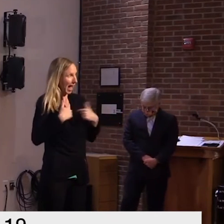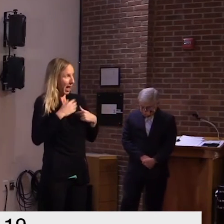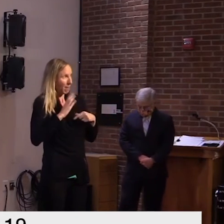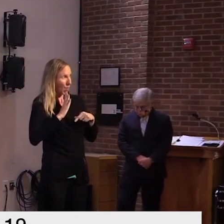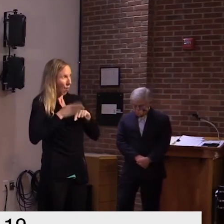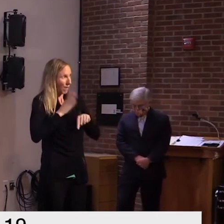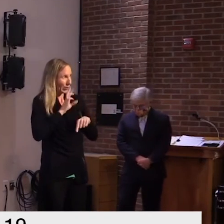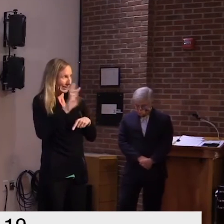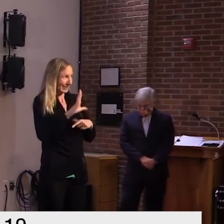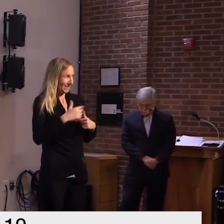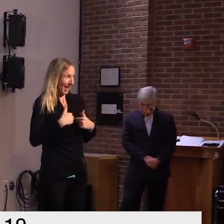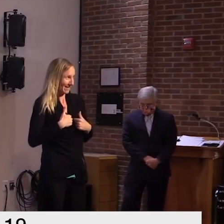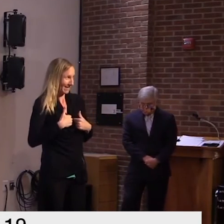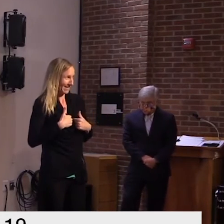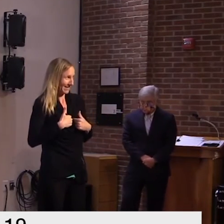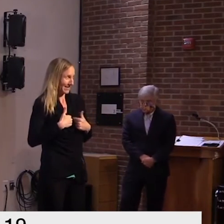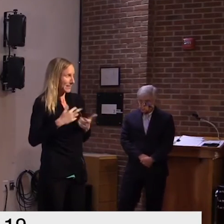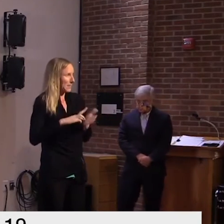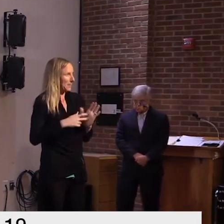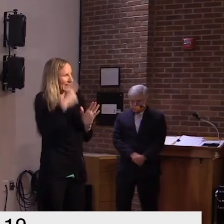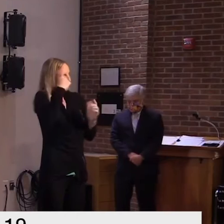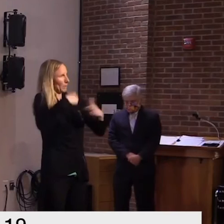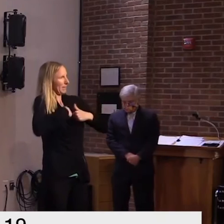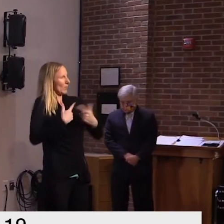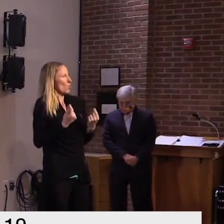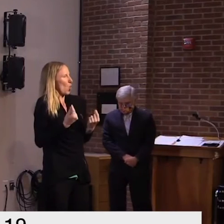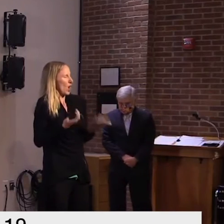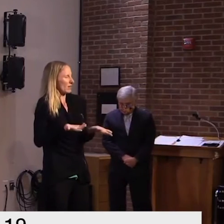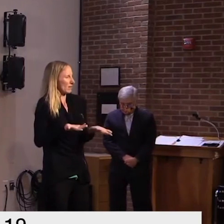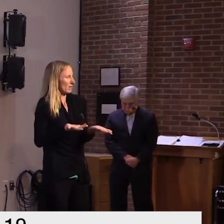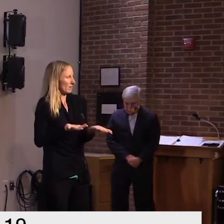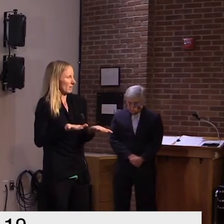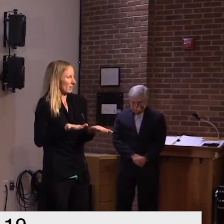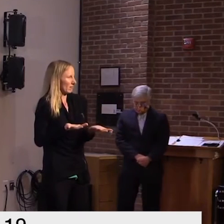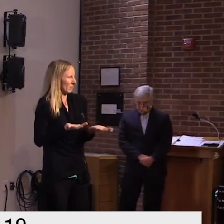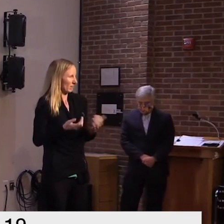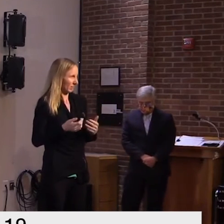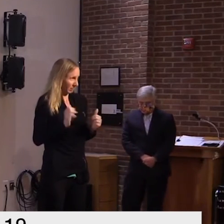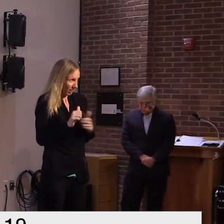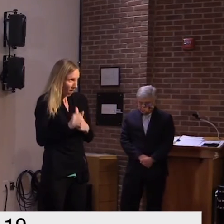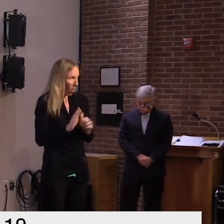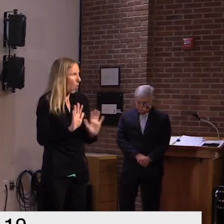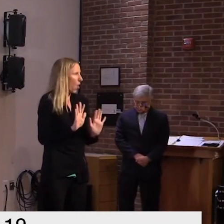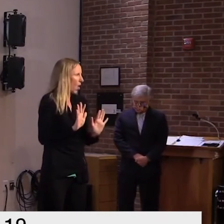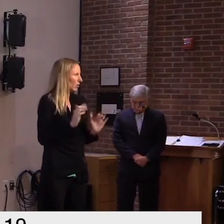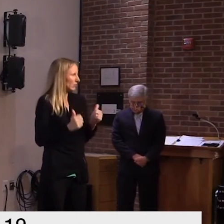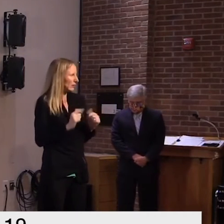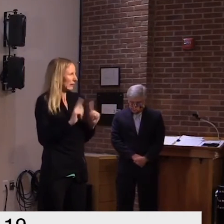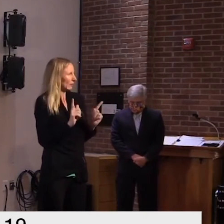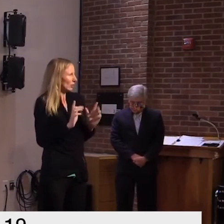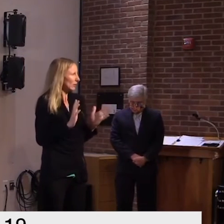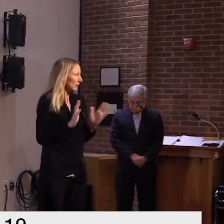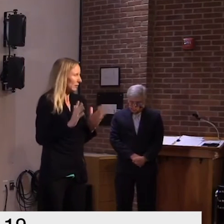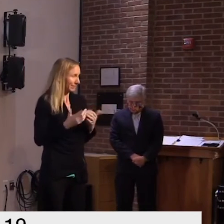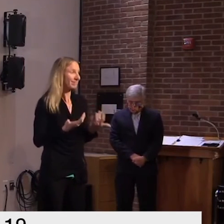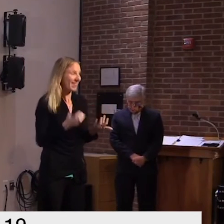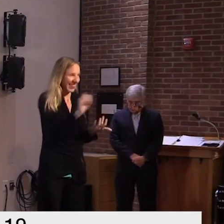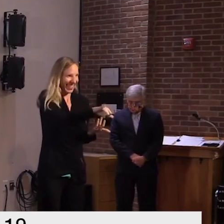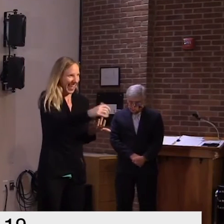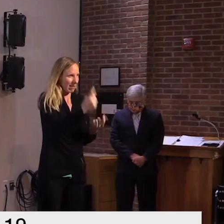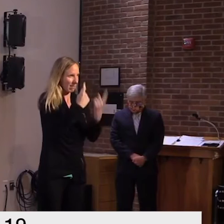i'm over 65 what does this mean for me and everybody is